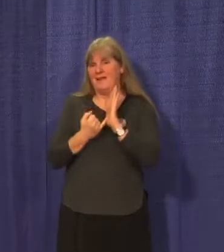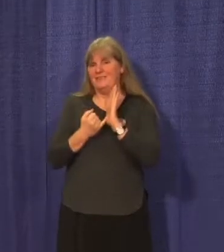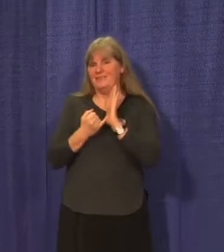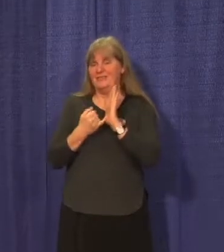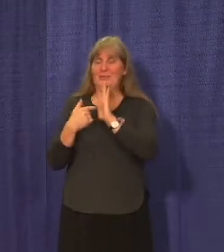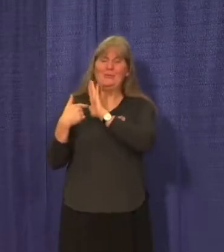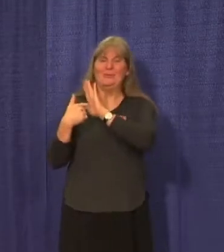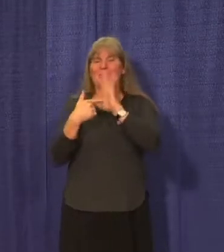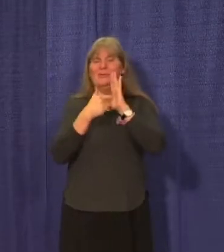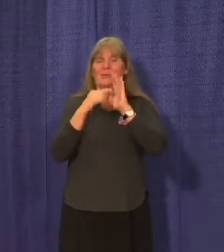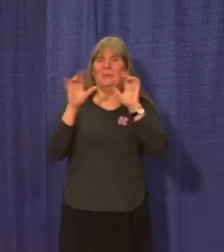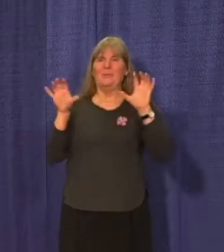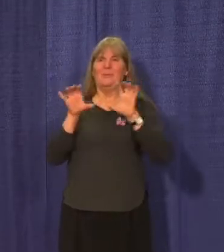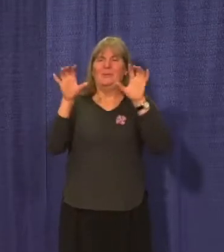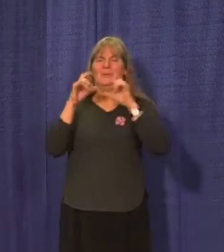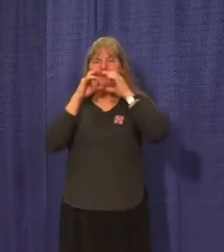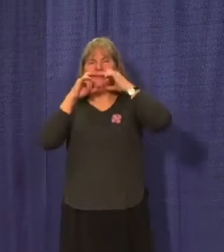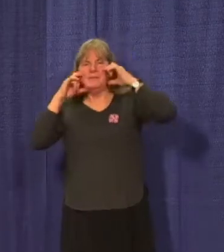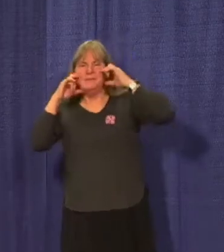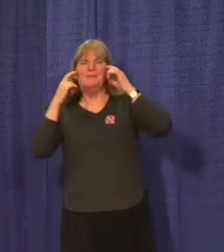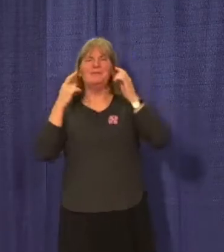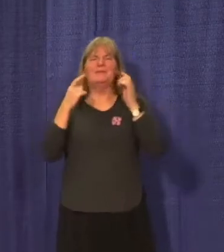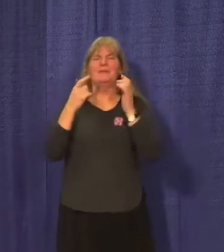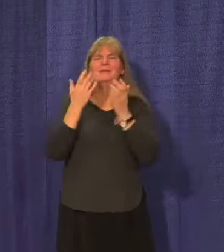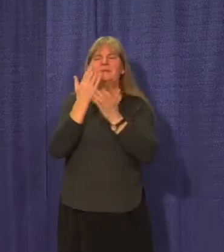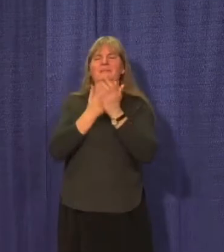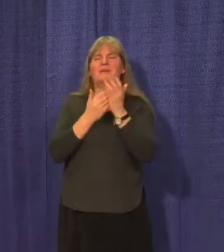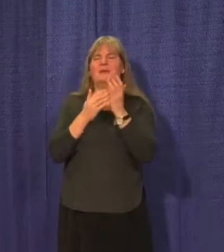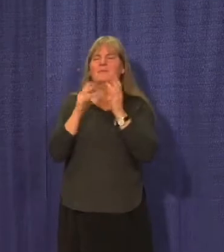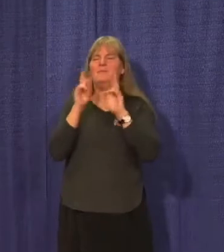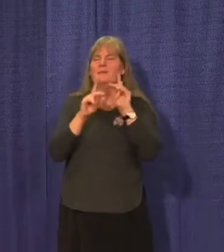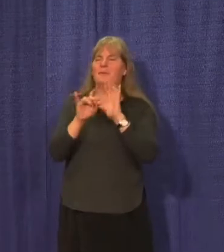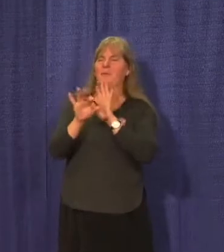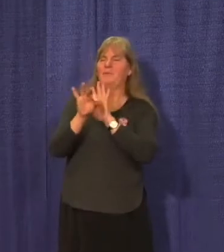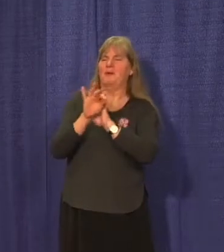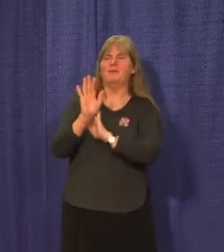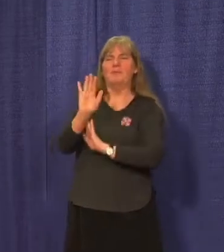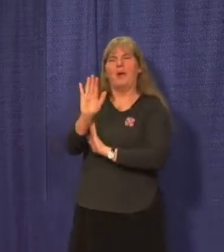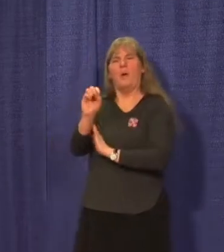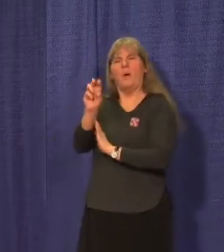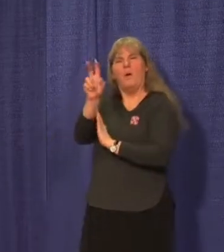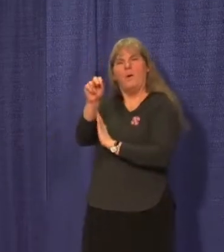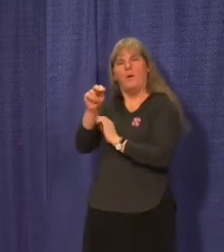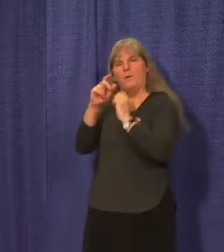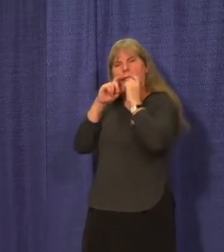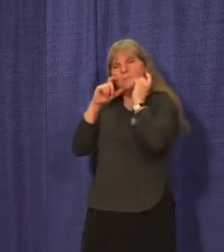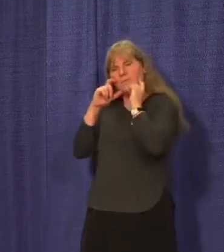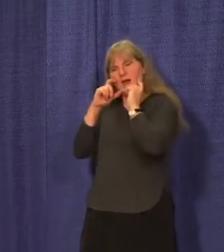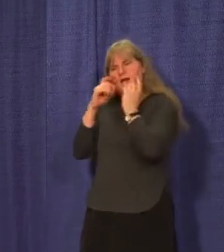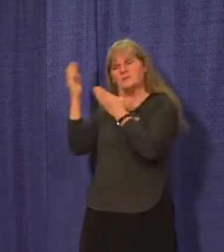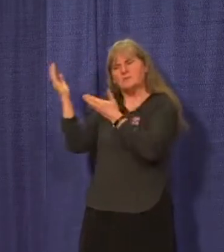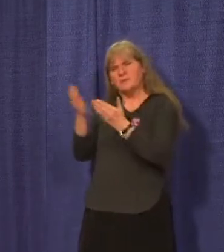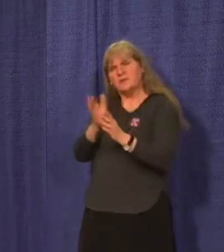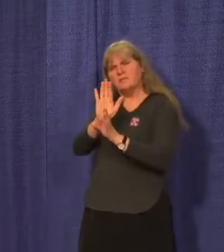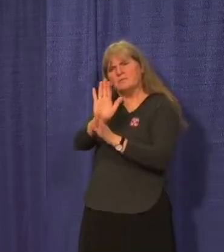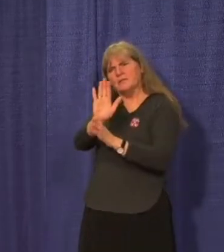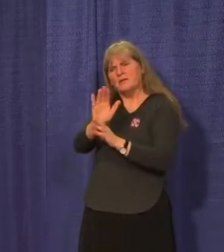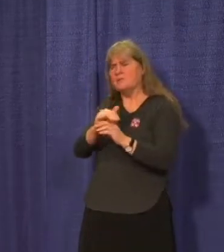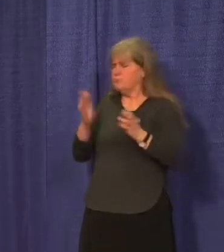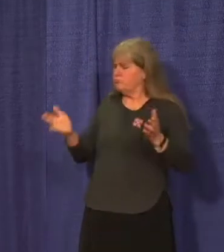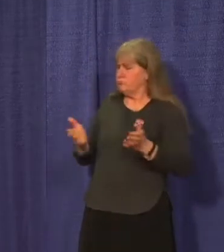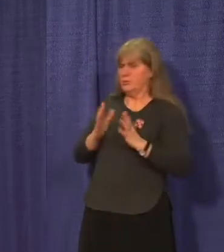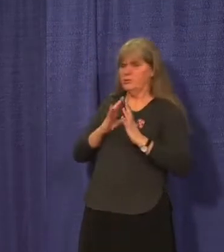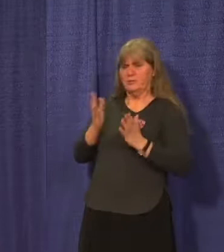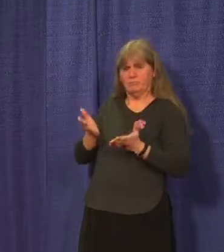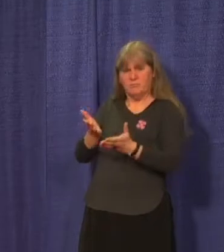some circles, and I know that individuals are choosing to have their own masks and bring their own masks. We encourage that, of course,